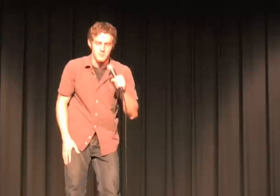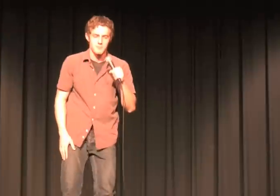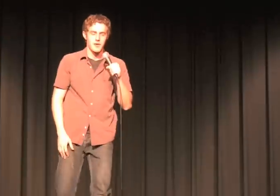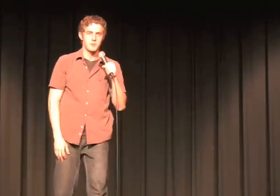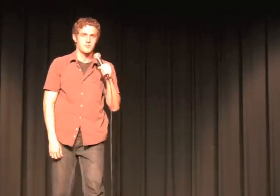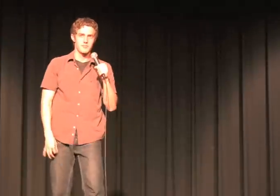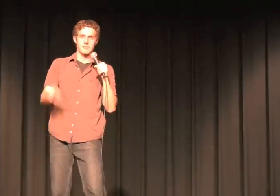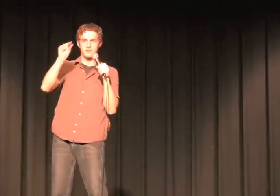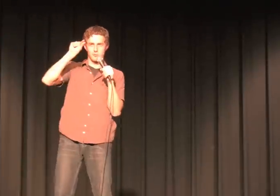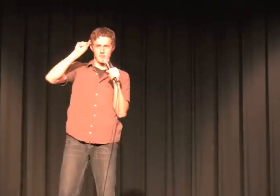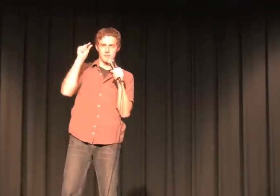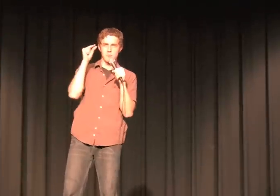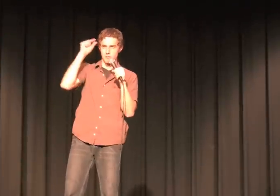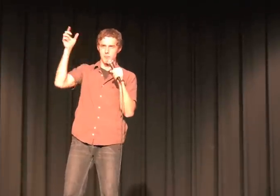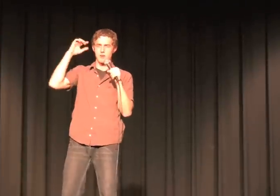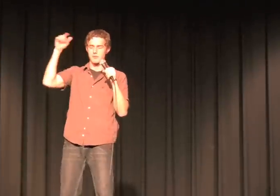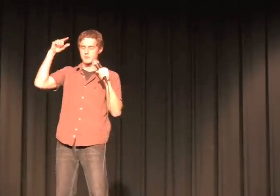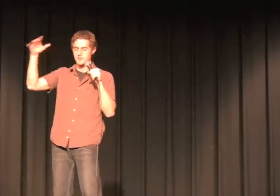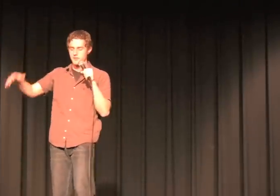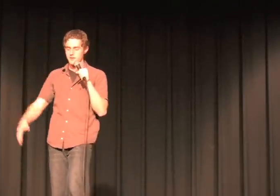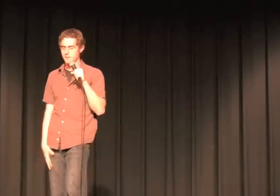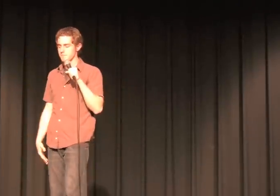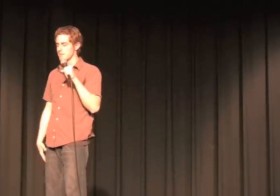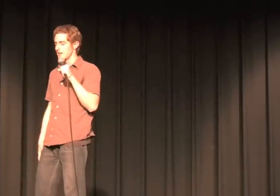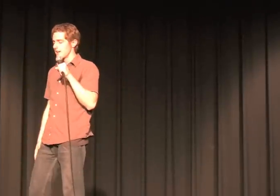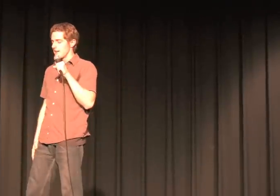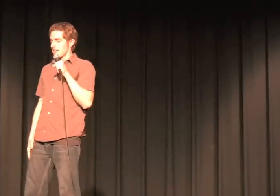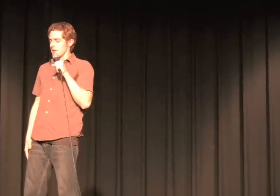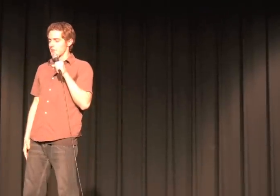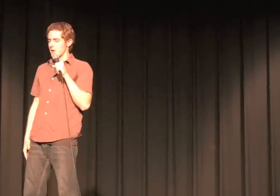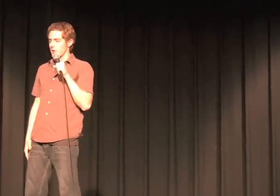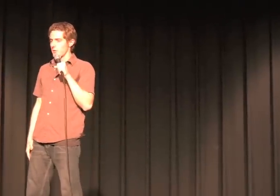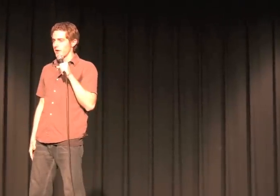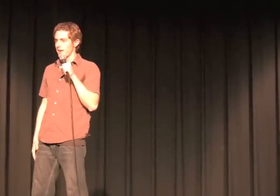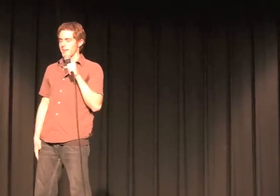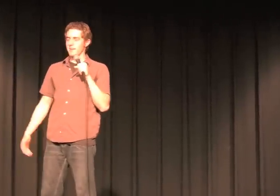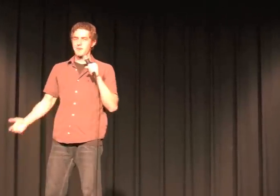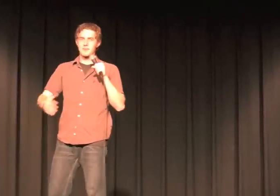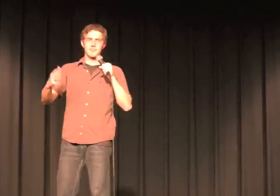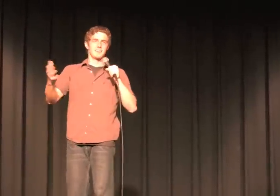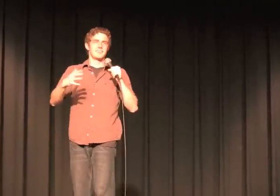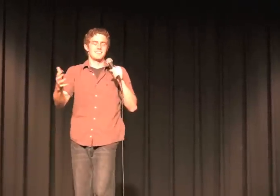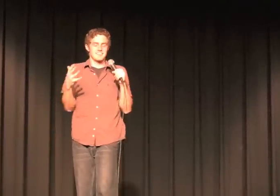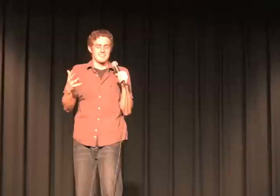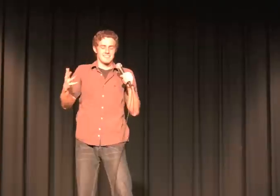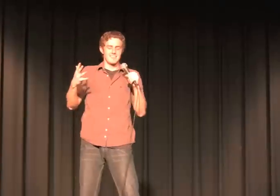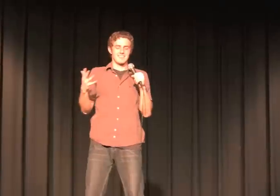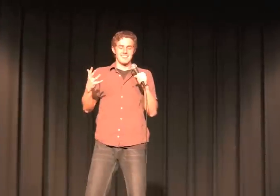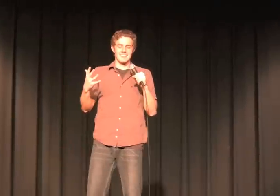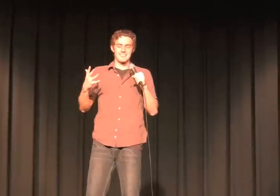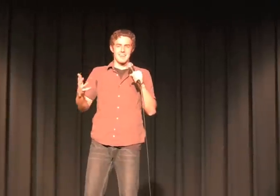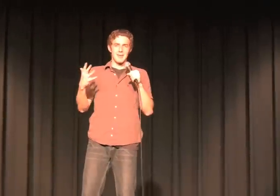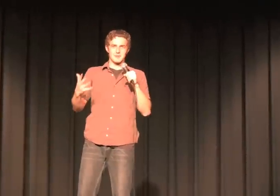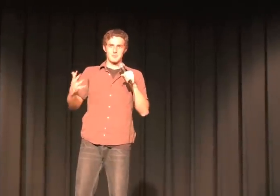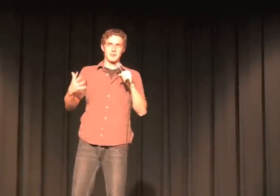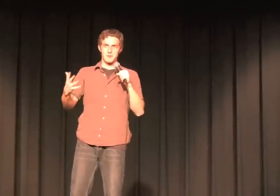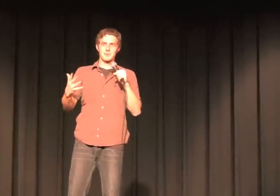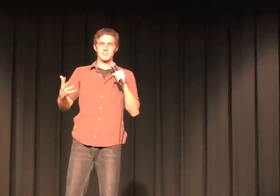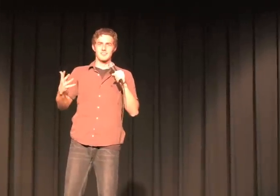That was the little teensy bit of my brain that was still in there. So, I figured this can't just be a coincidence